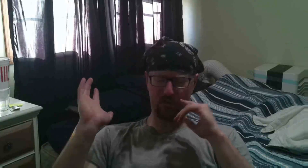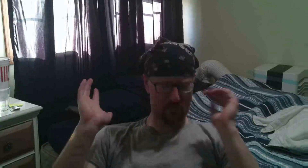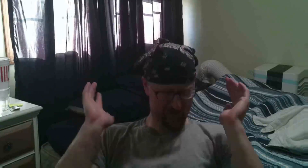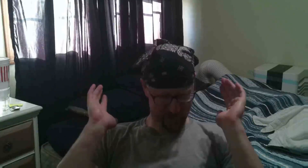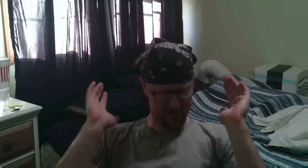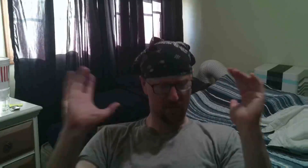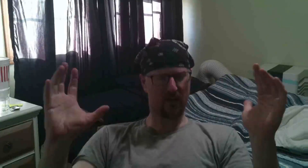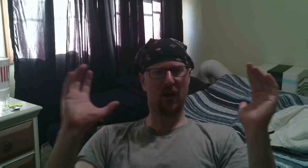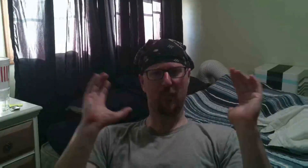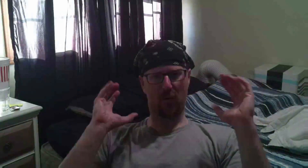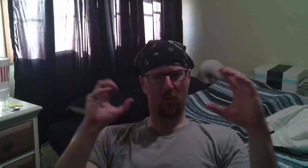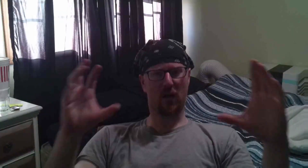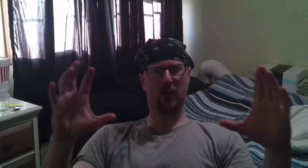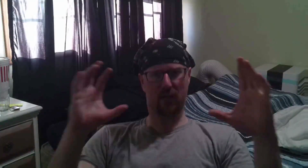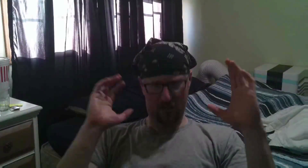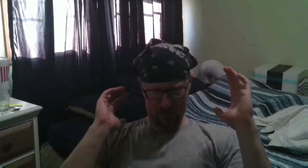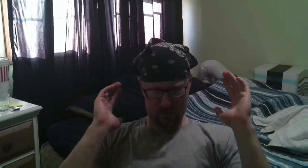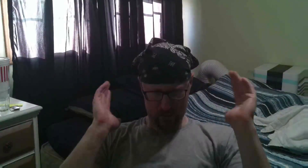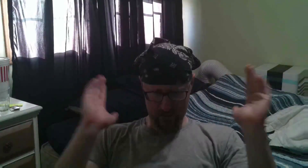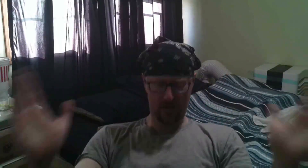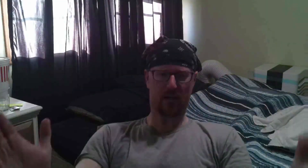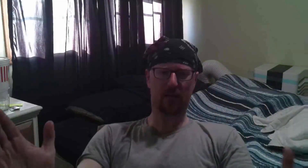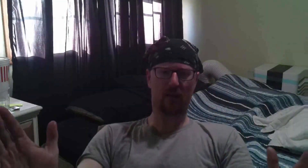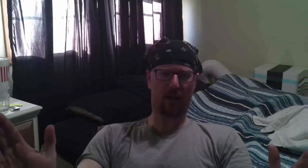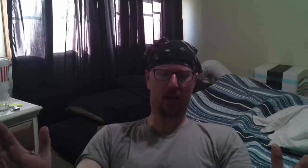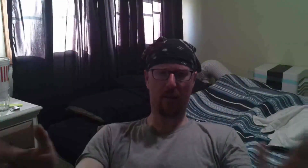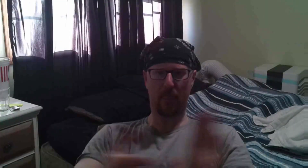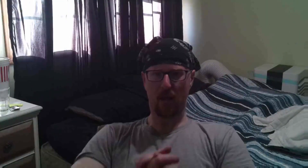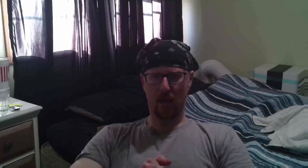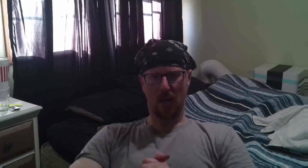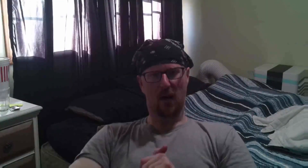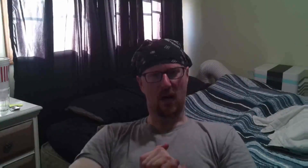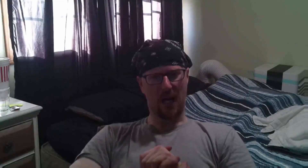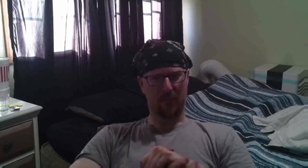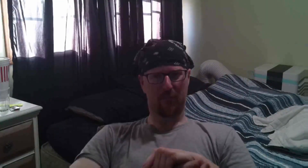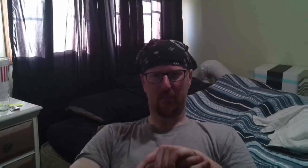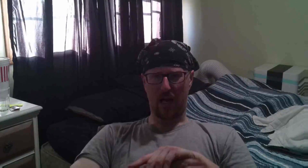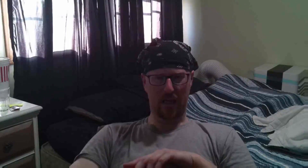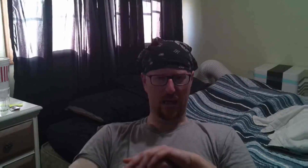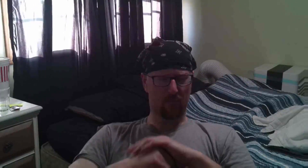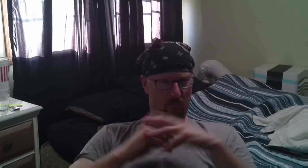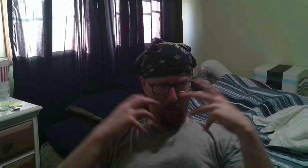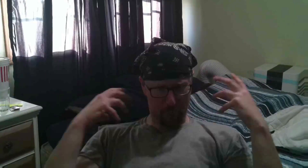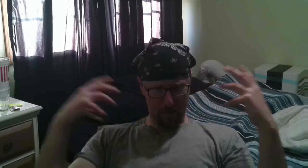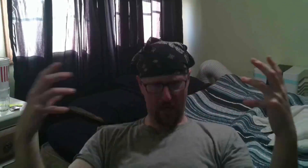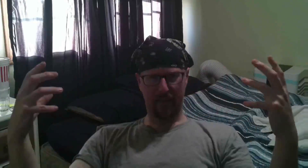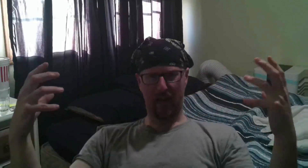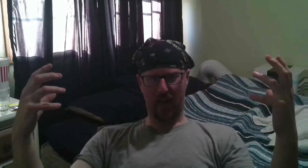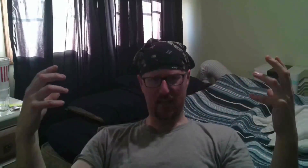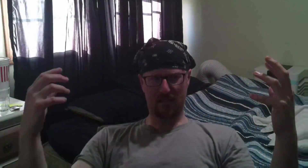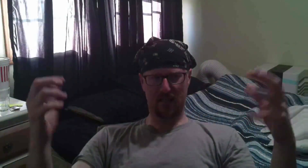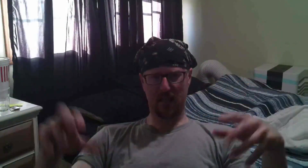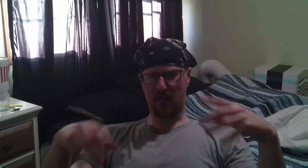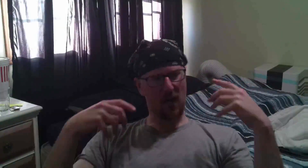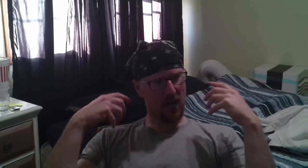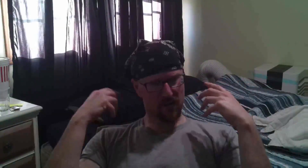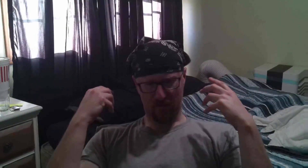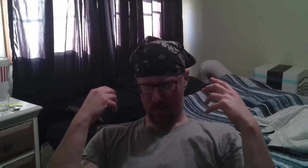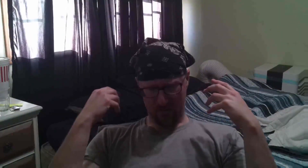no just tell them what you did okay uh I'm big on the honesty I have I have